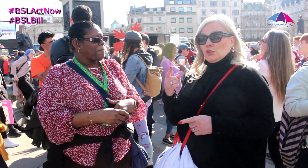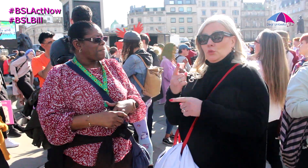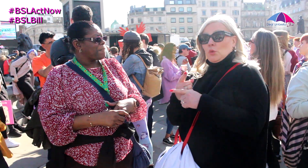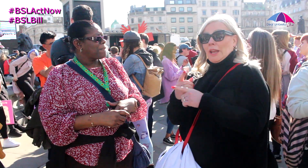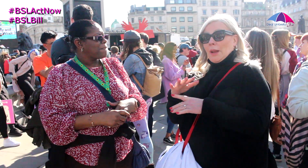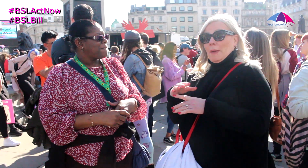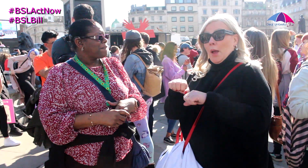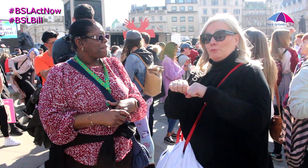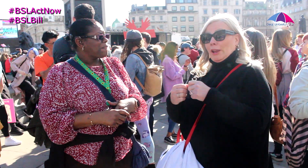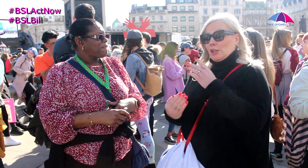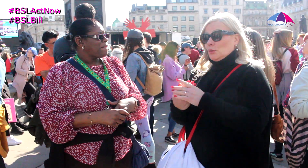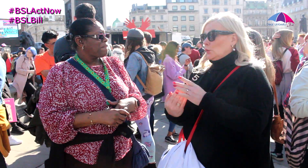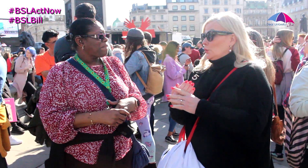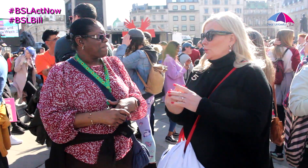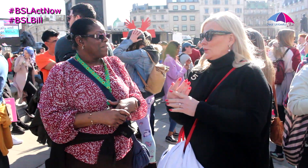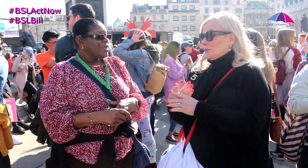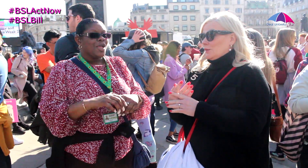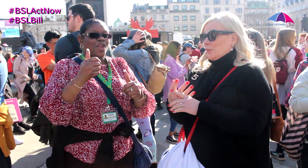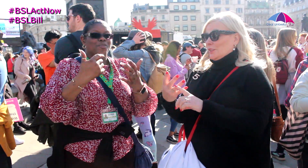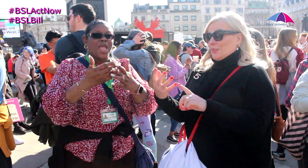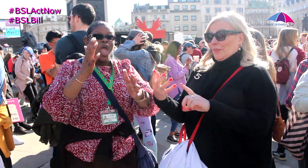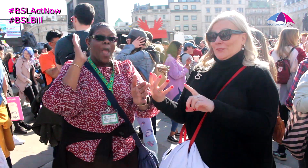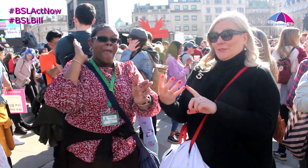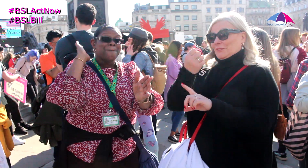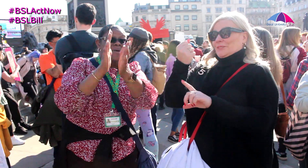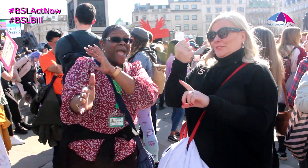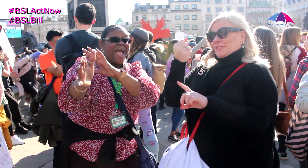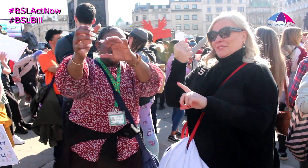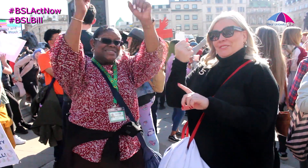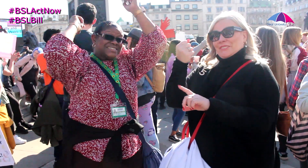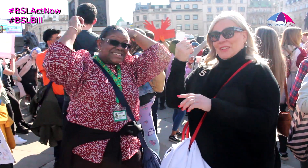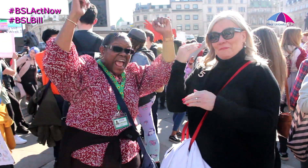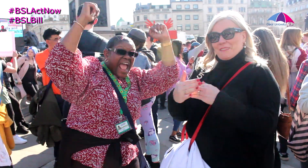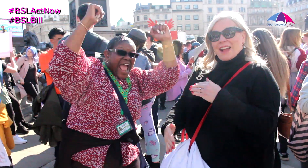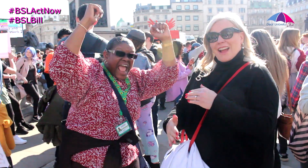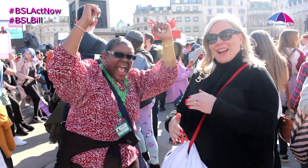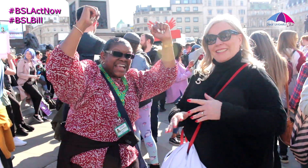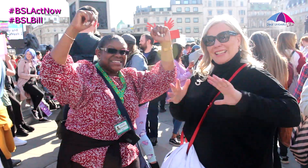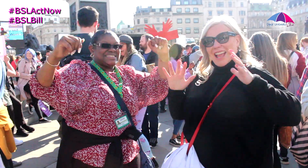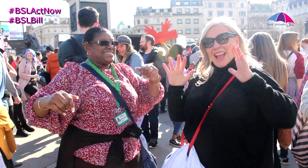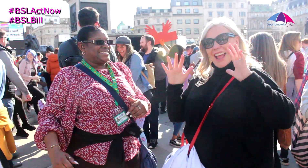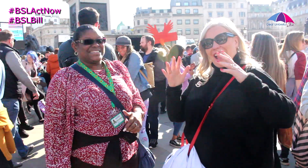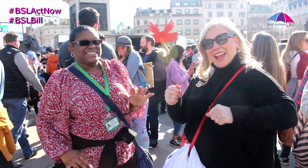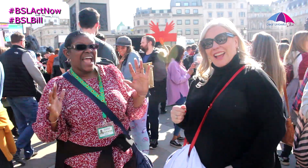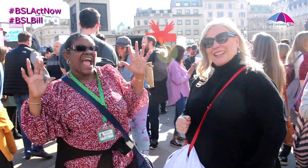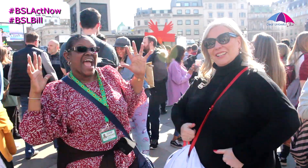been working together, cross-party, to get this done. And the first thing we wanted to say was to thank all of you,